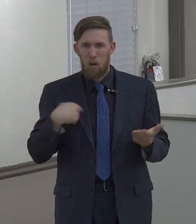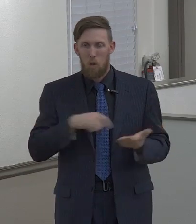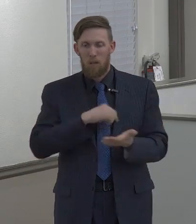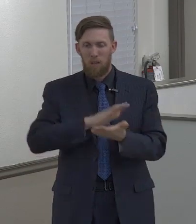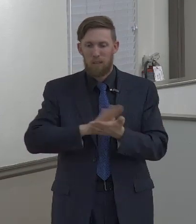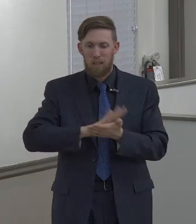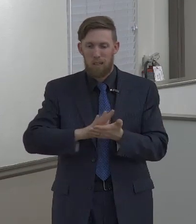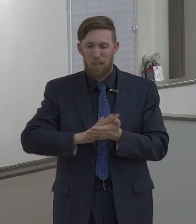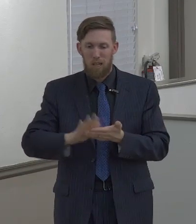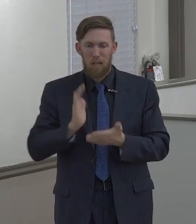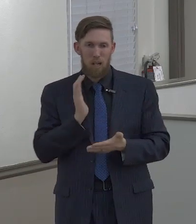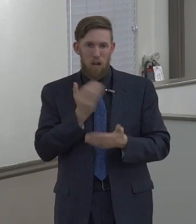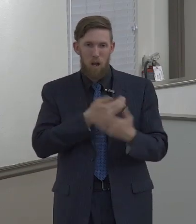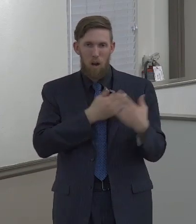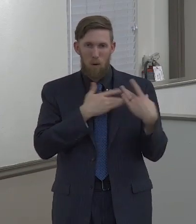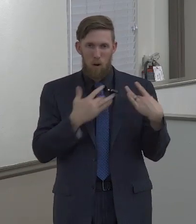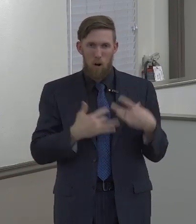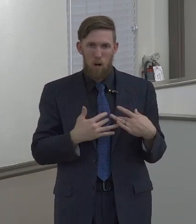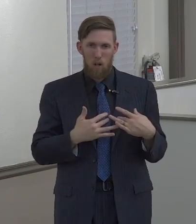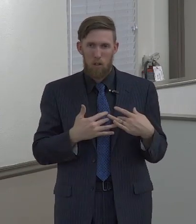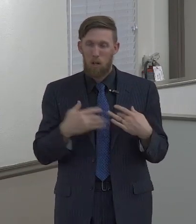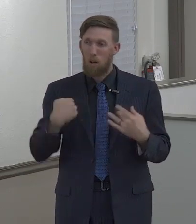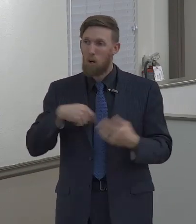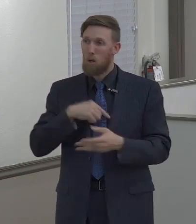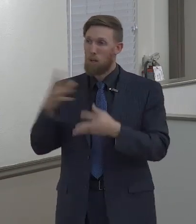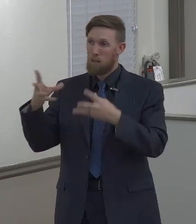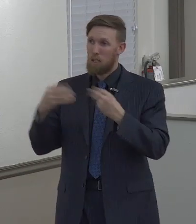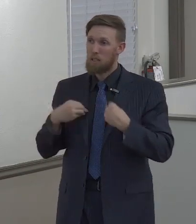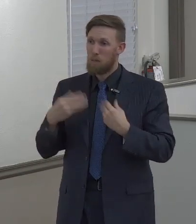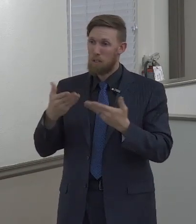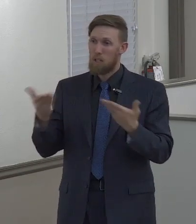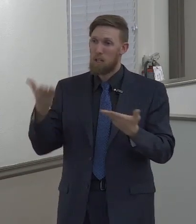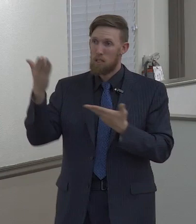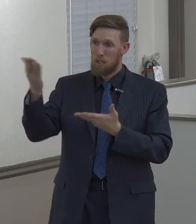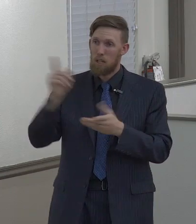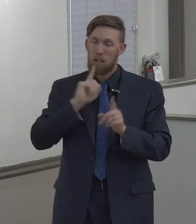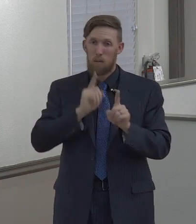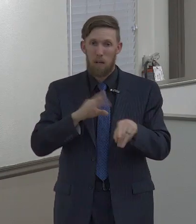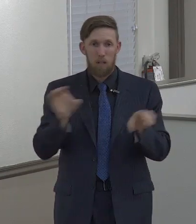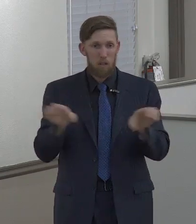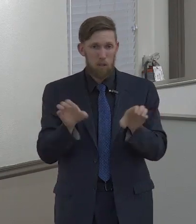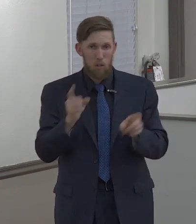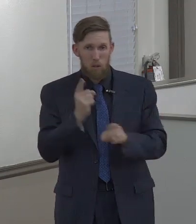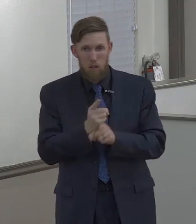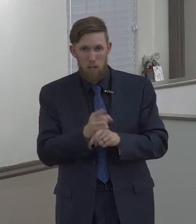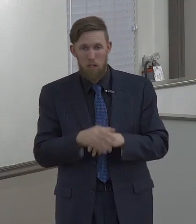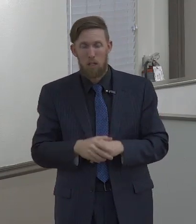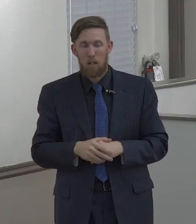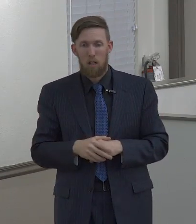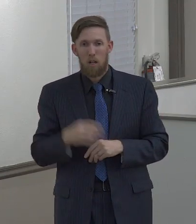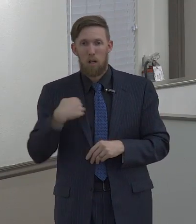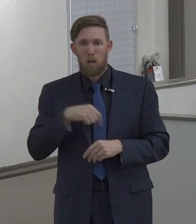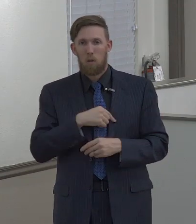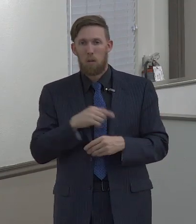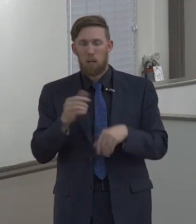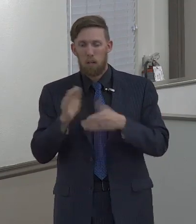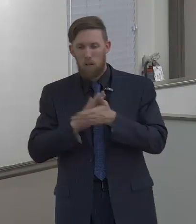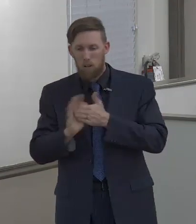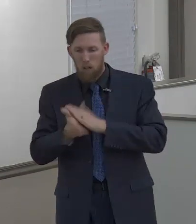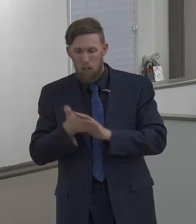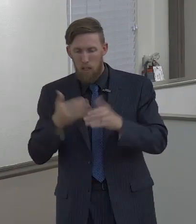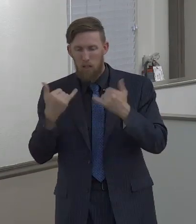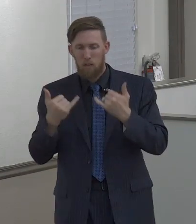broken toy is cleaned. We've put some things on. We've taken some things and we've put it together. We've